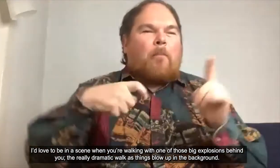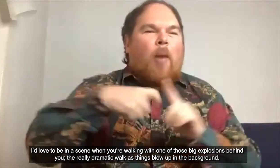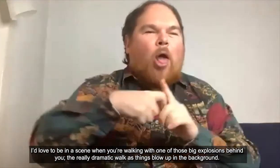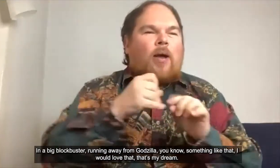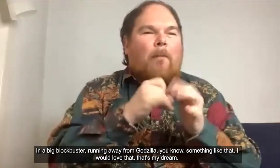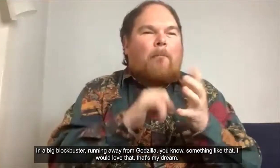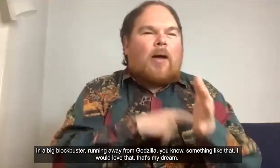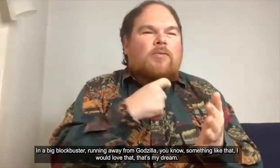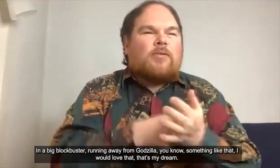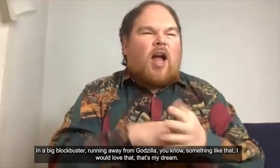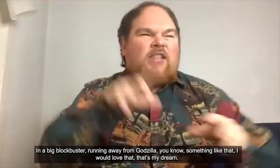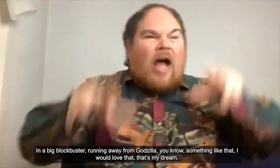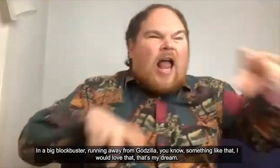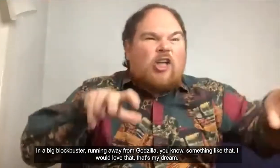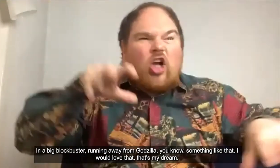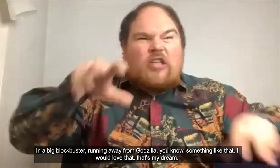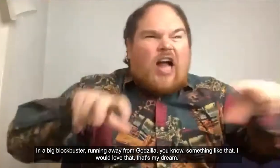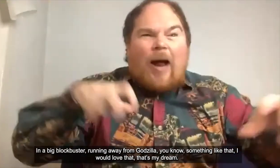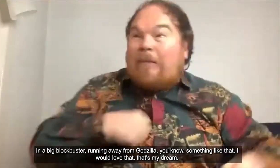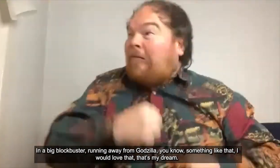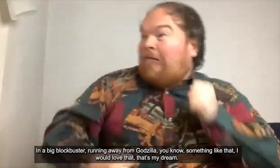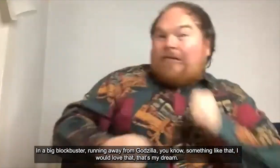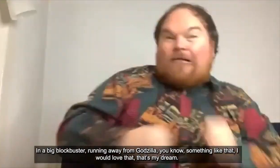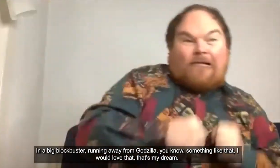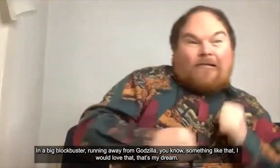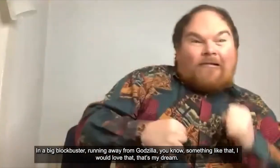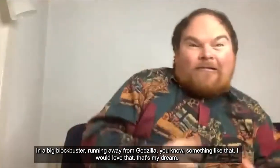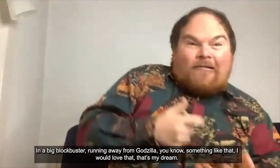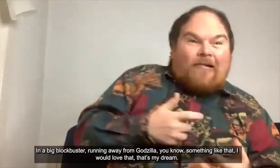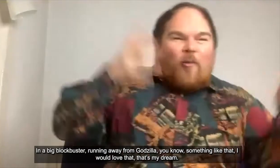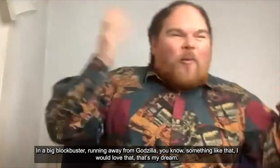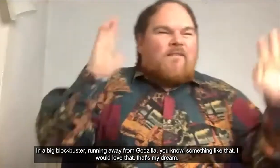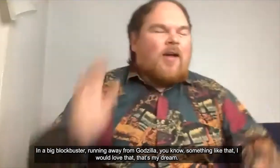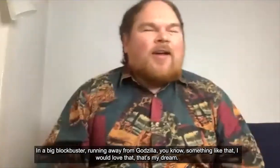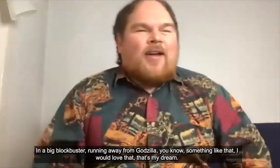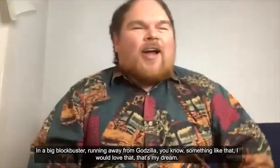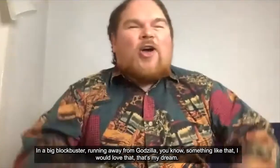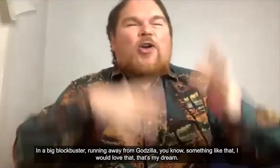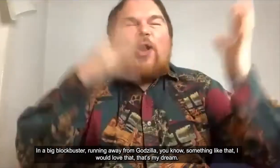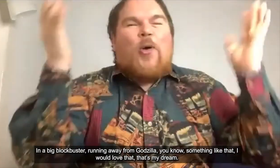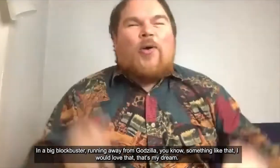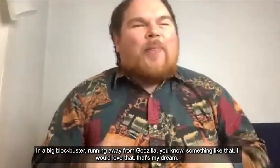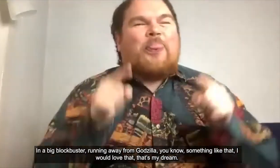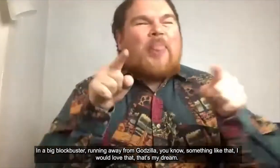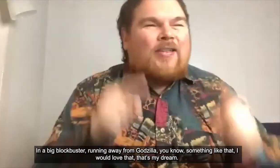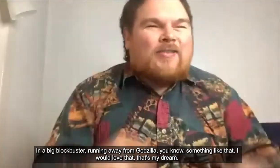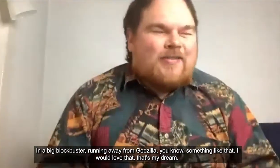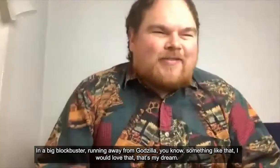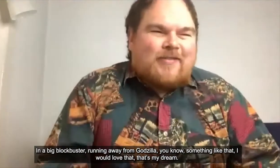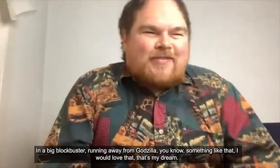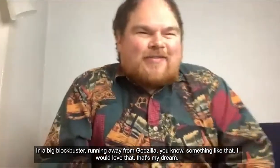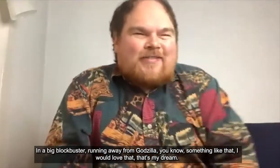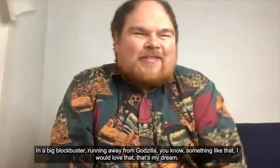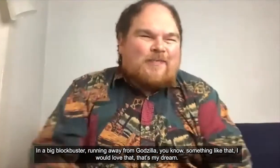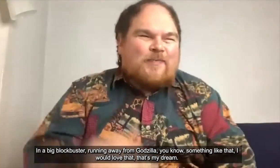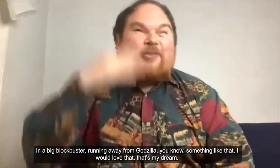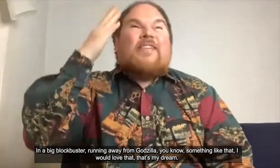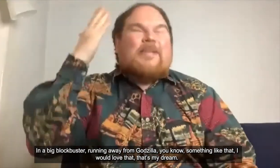you know like in a big blockbuster like running away from Godzilla or you know something like that I would love that